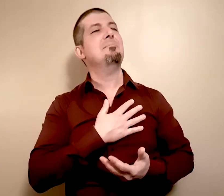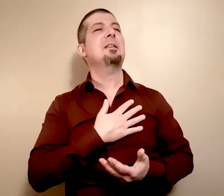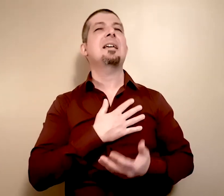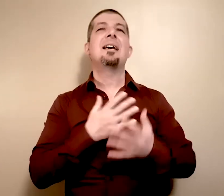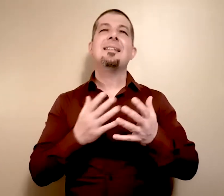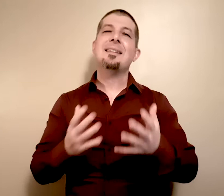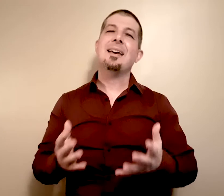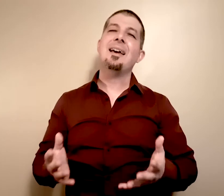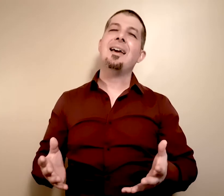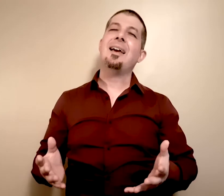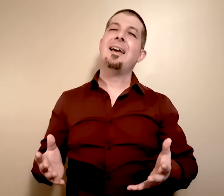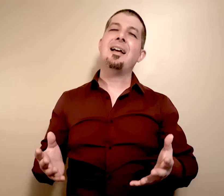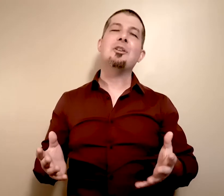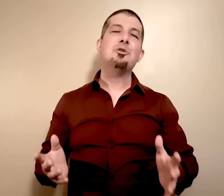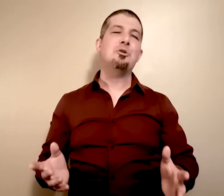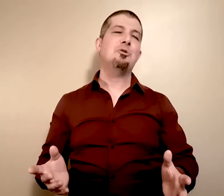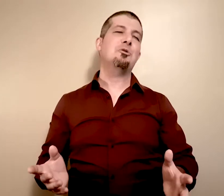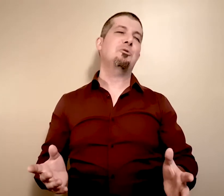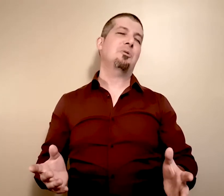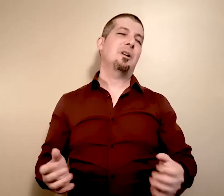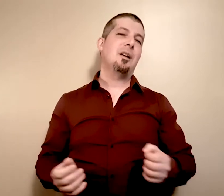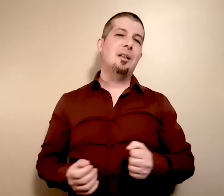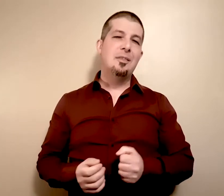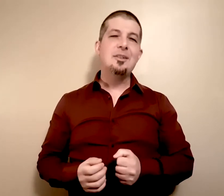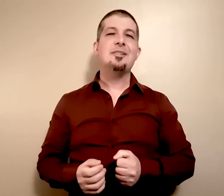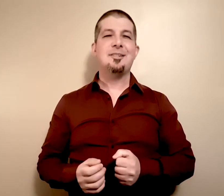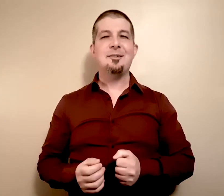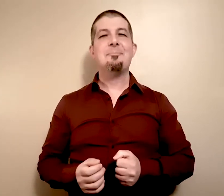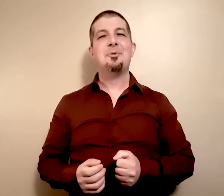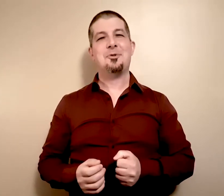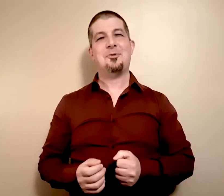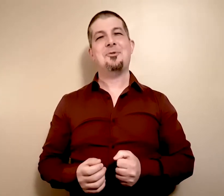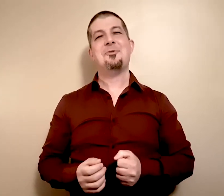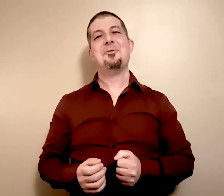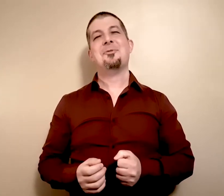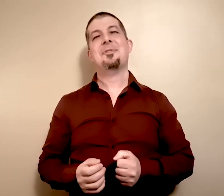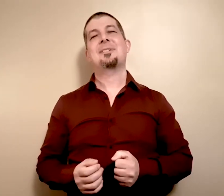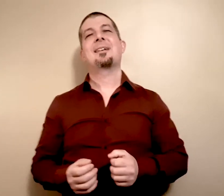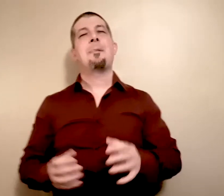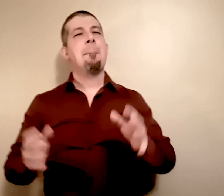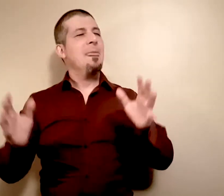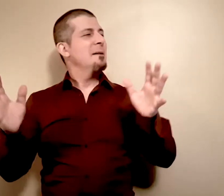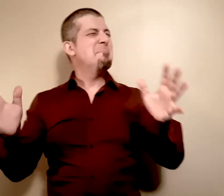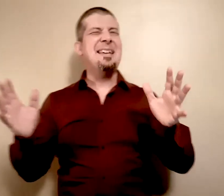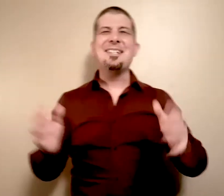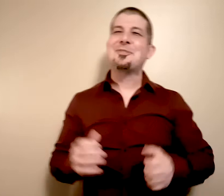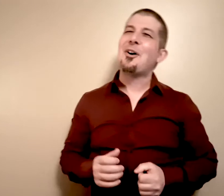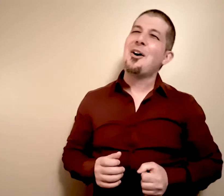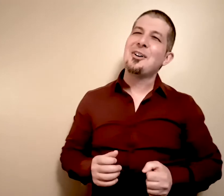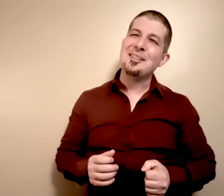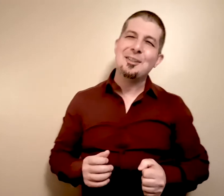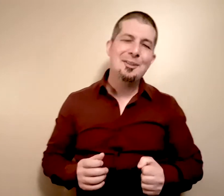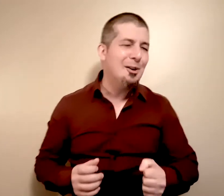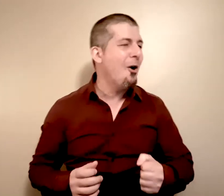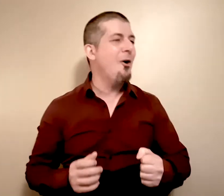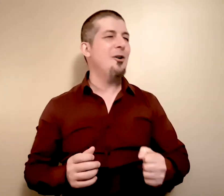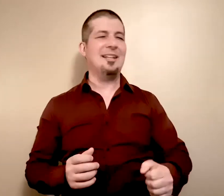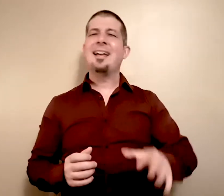me. Tell you these simple truths. Be strong in the Lord and